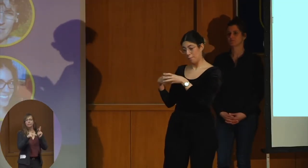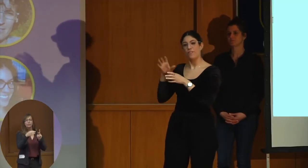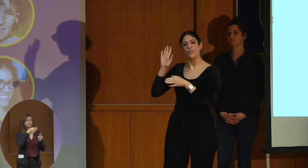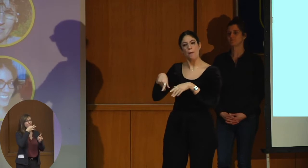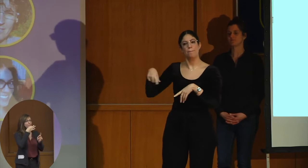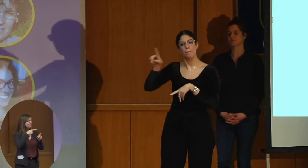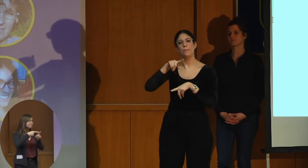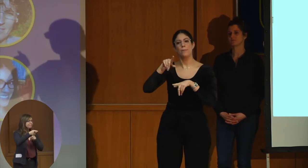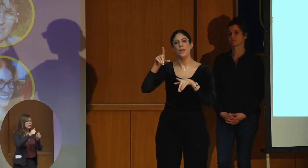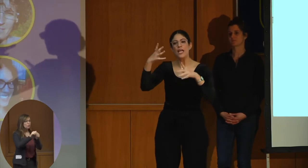language acquisition.